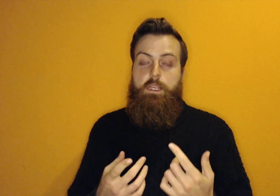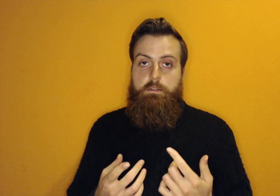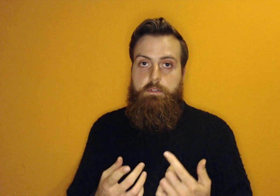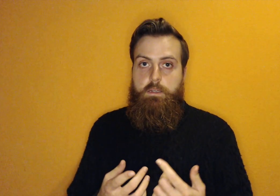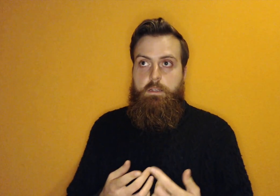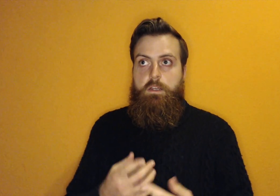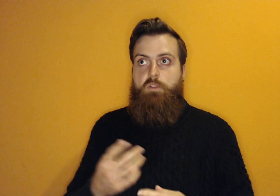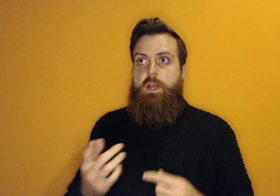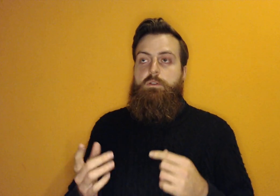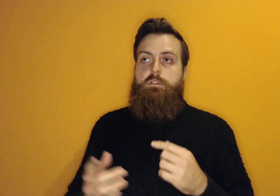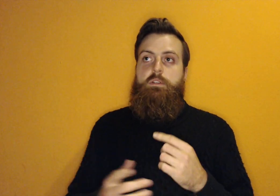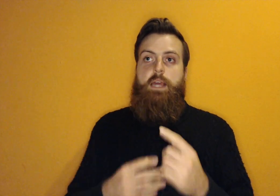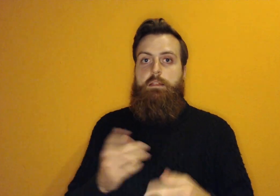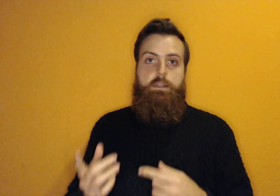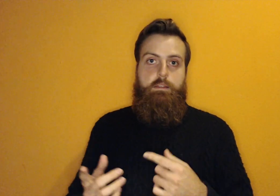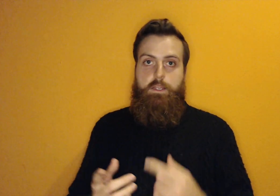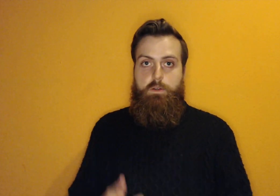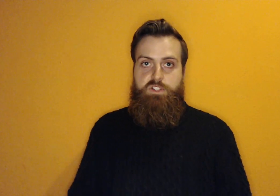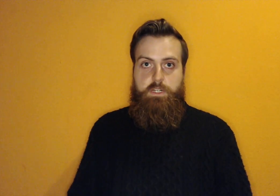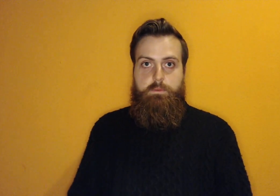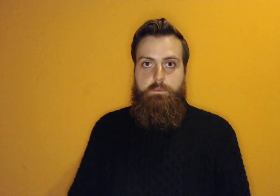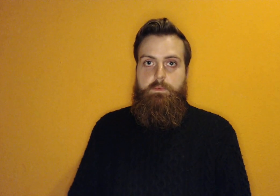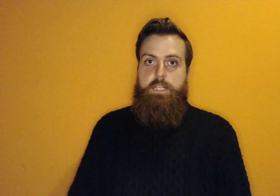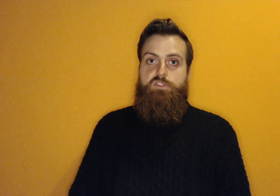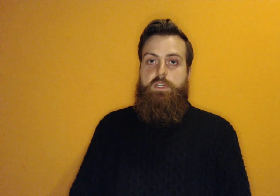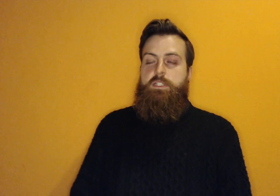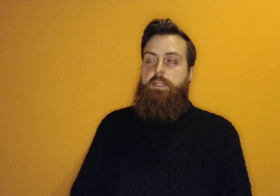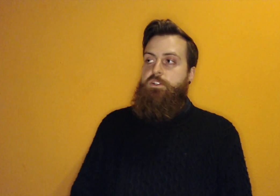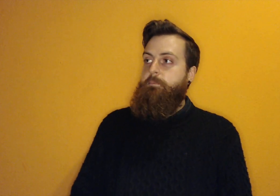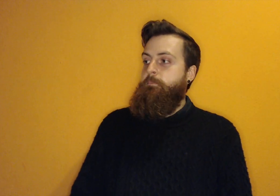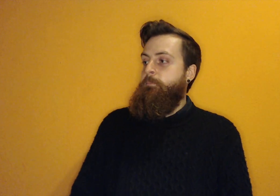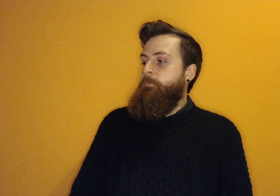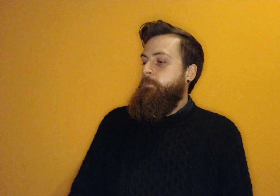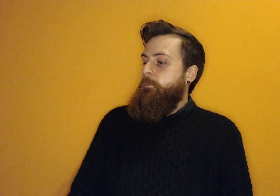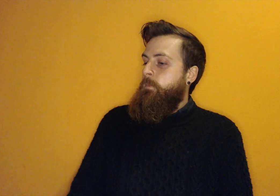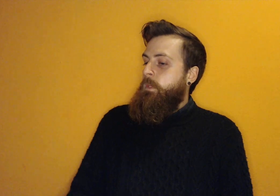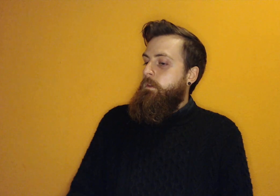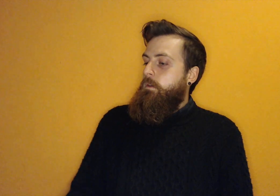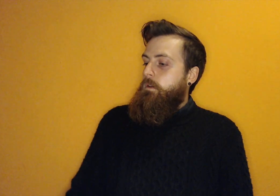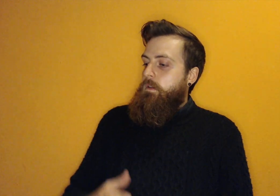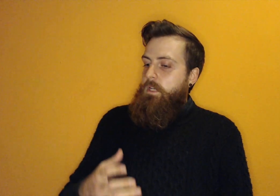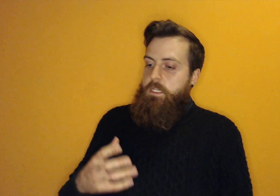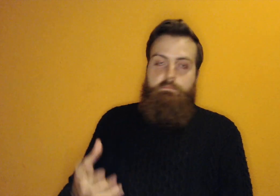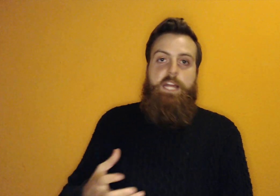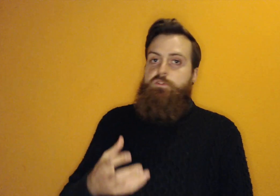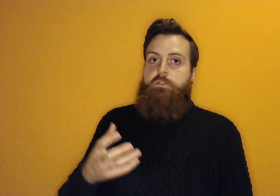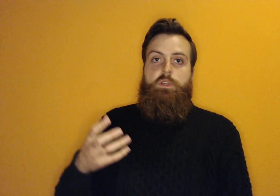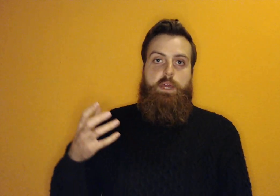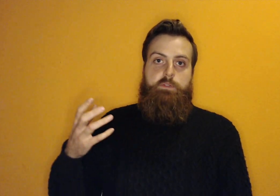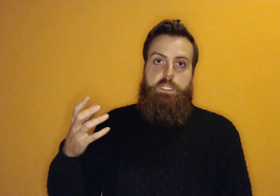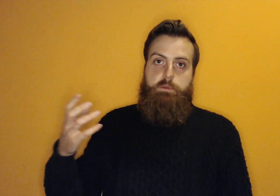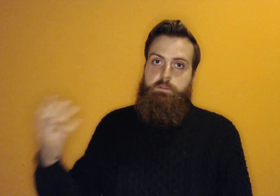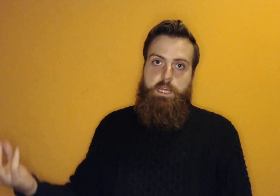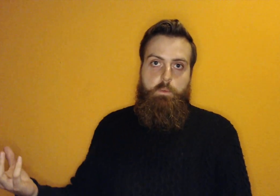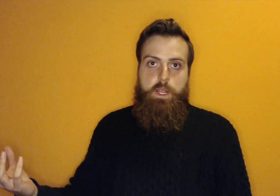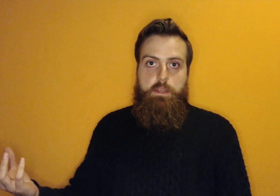around Catholic theology as a stressed teenager. It doesn't matter if you have the experience that way,